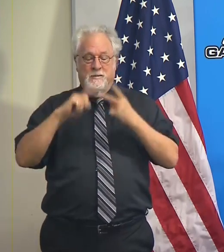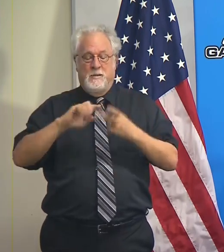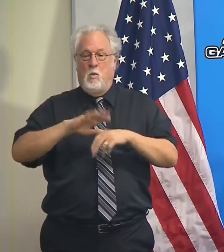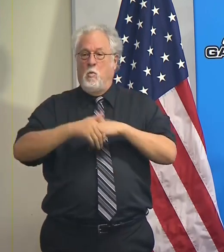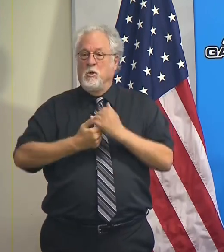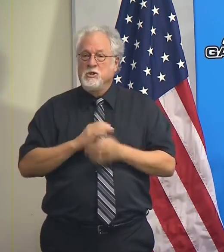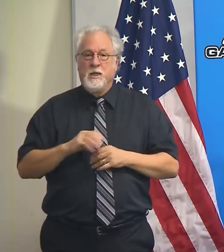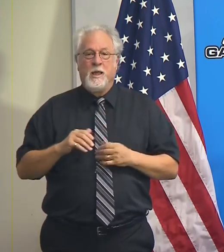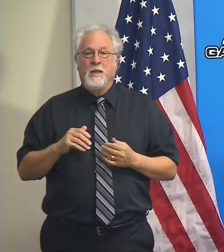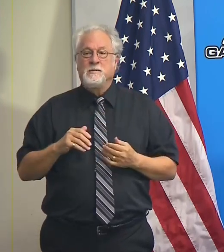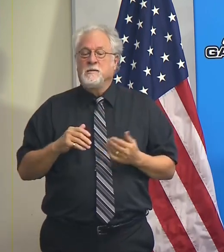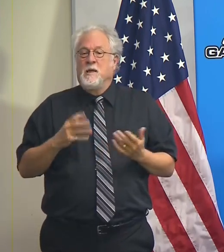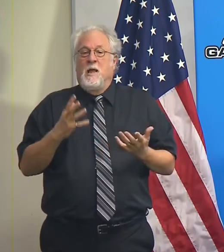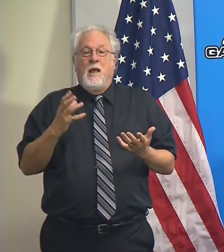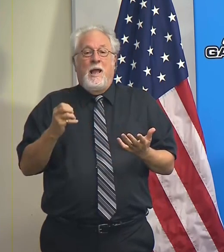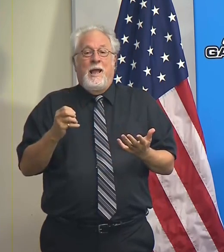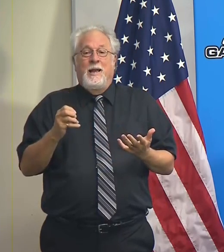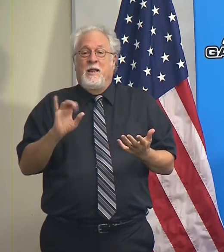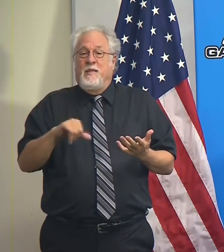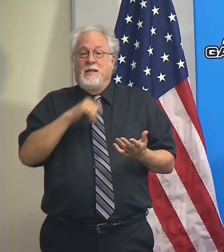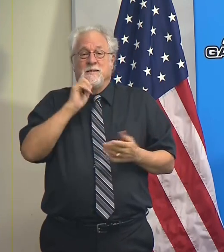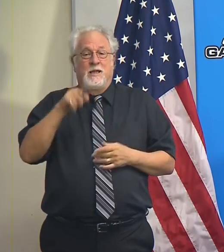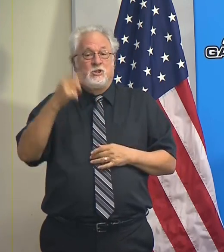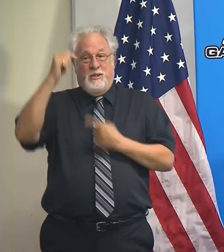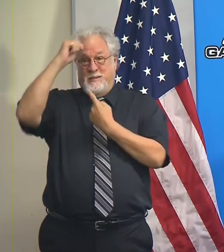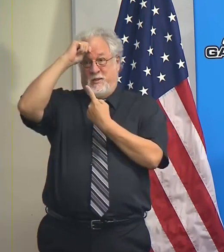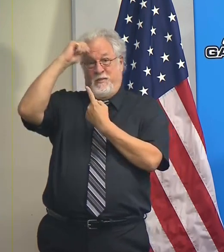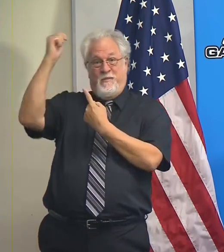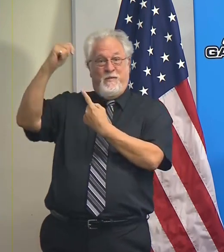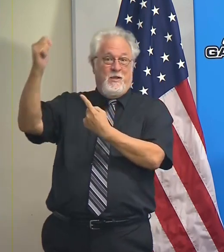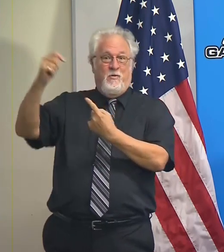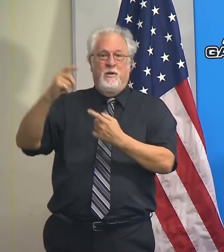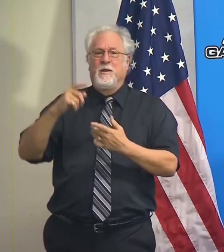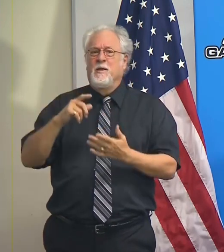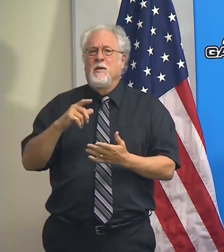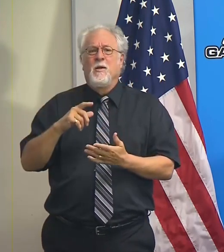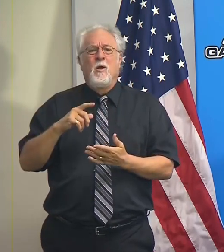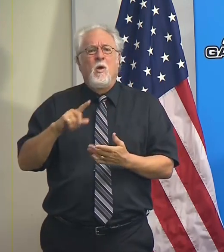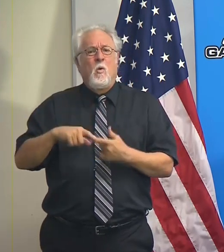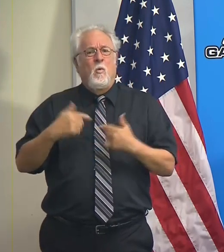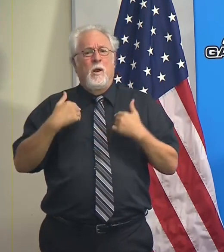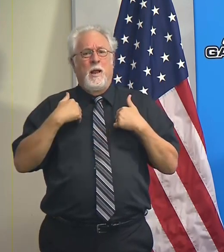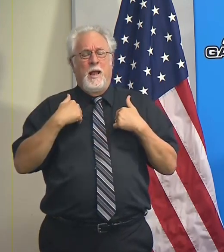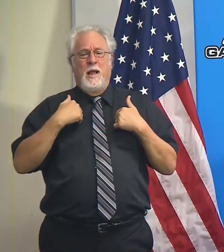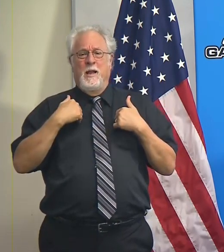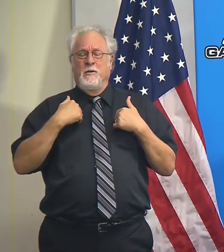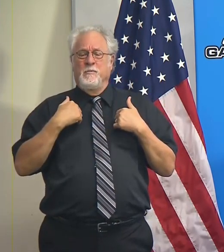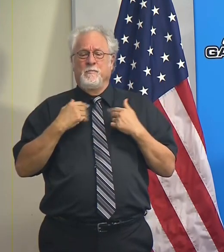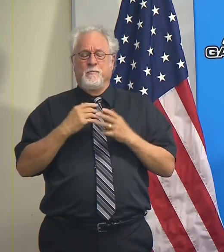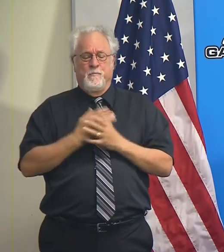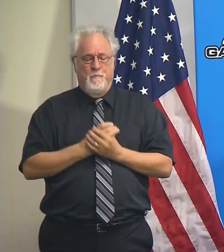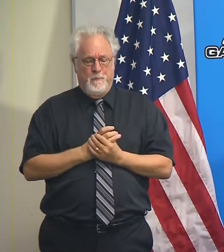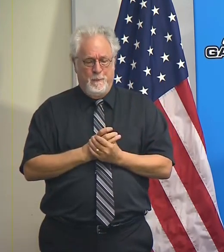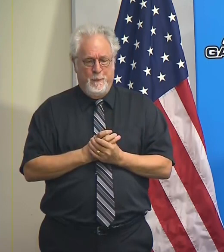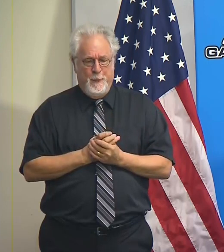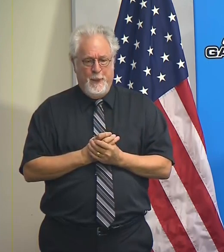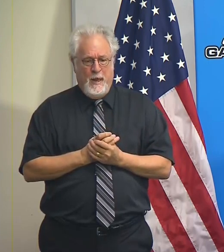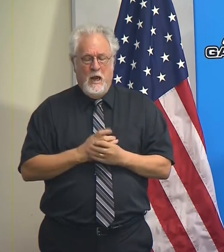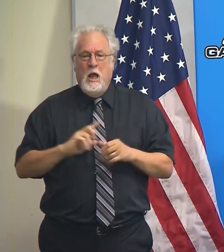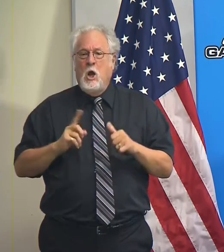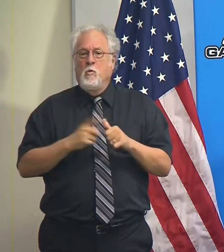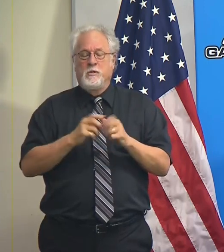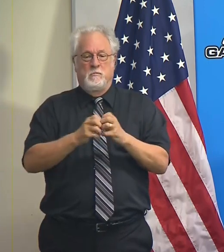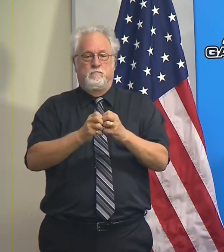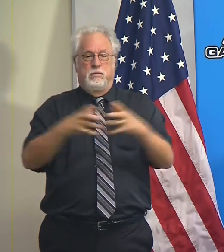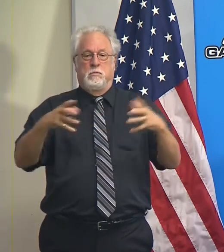washing of hands. And that's not just theory, because when we had the original surge